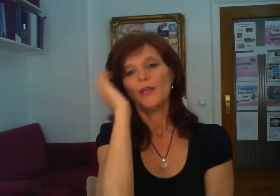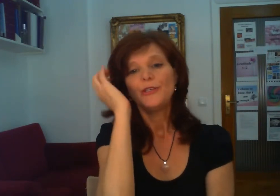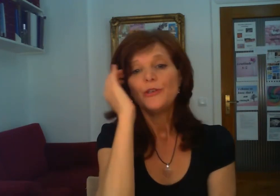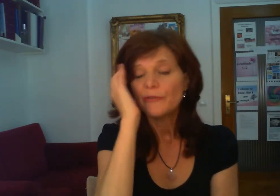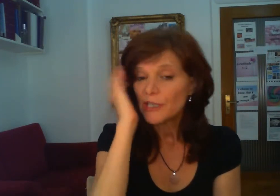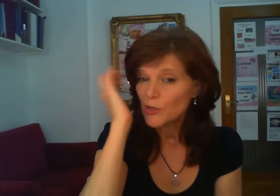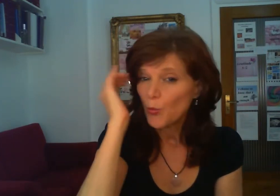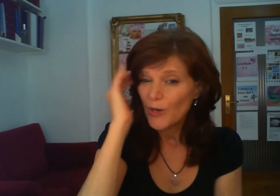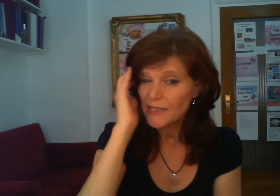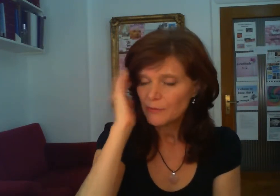universal wisdom